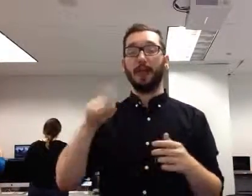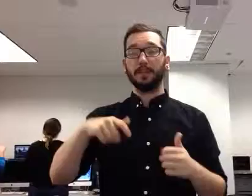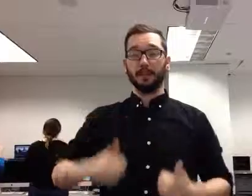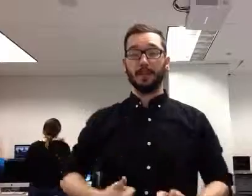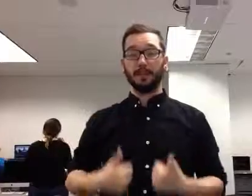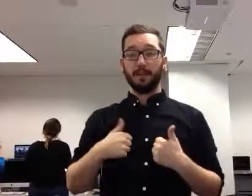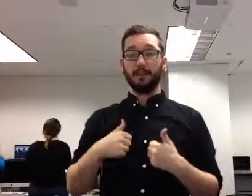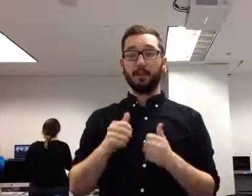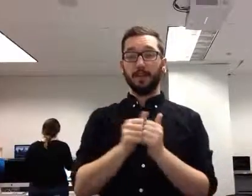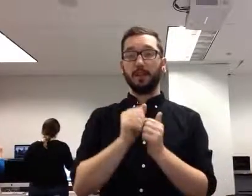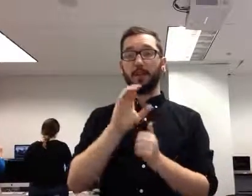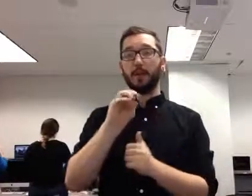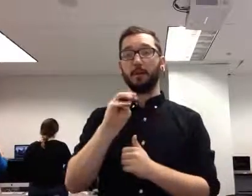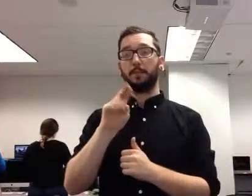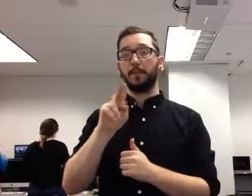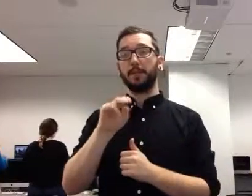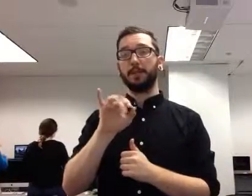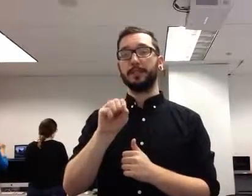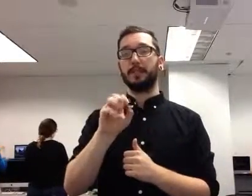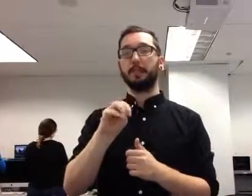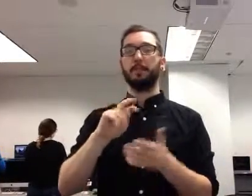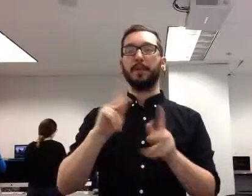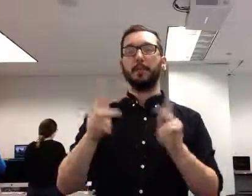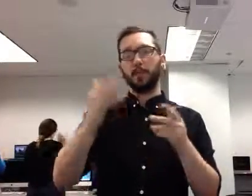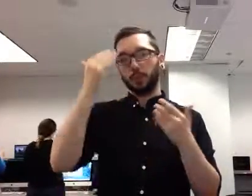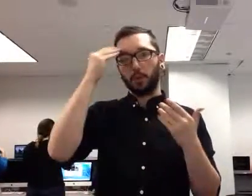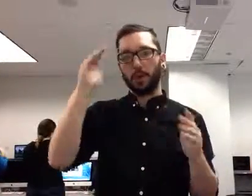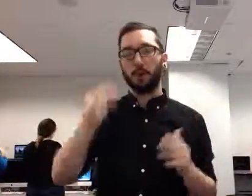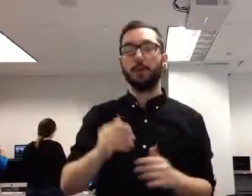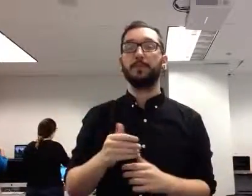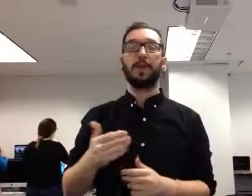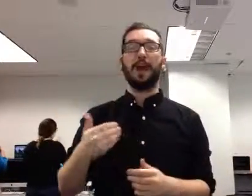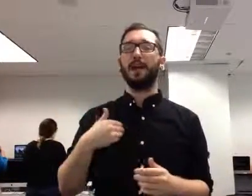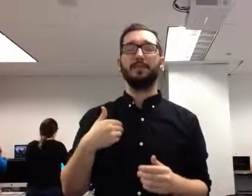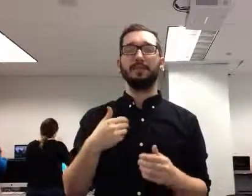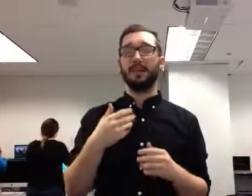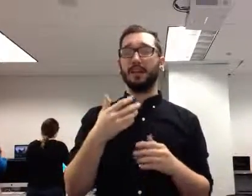all the houses that were destroyed. They still have a major housing shortage in the Soviet Union, Russia. Yeah?